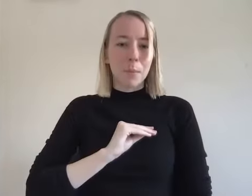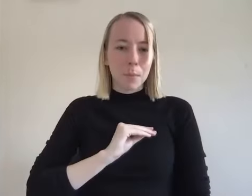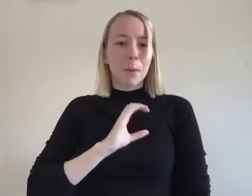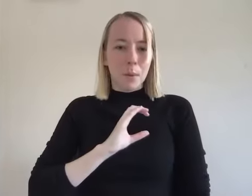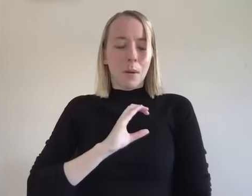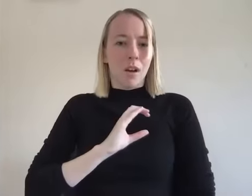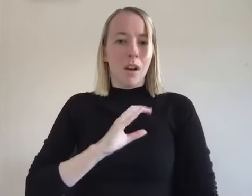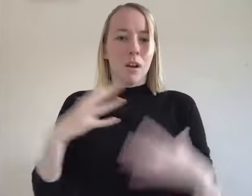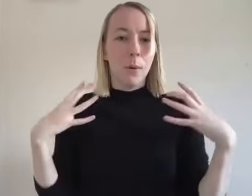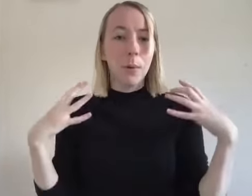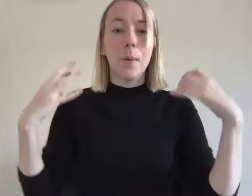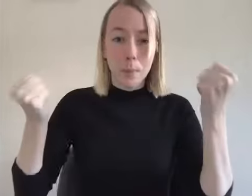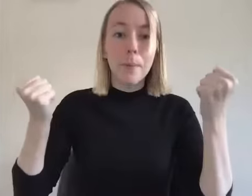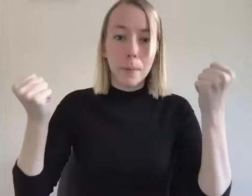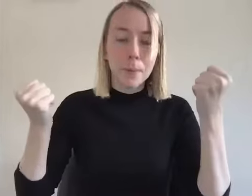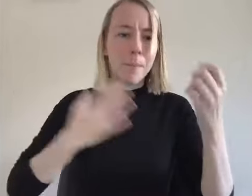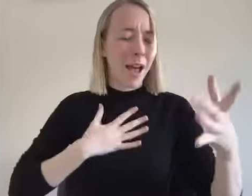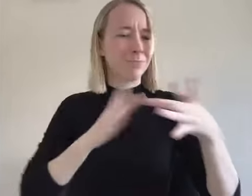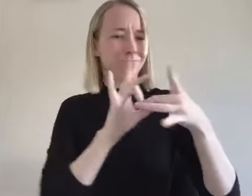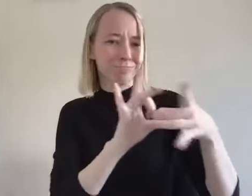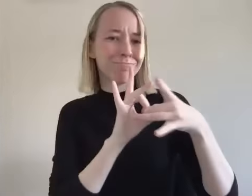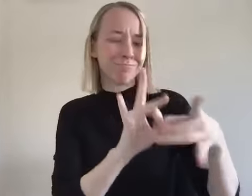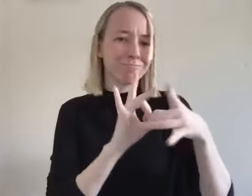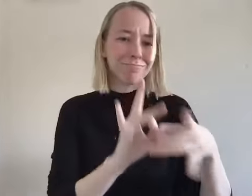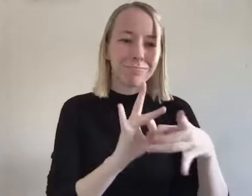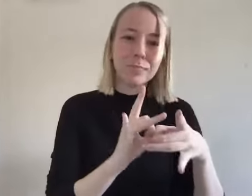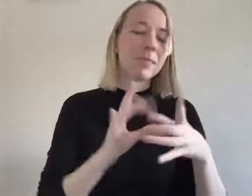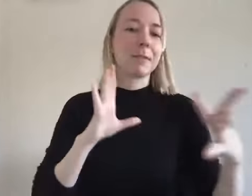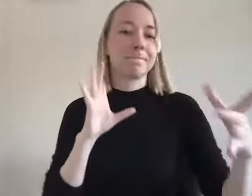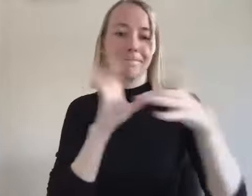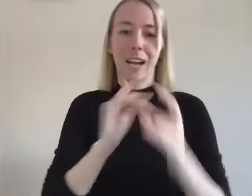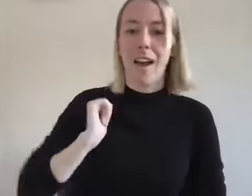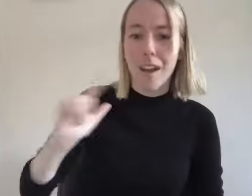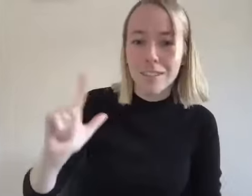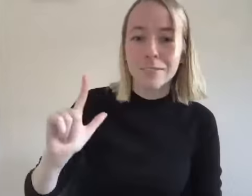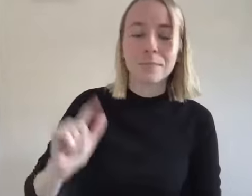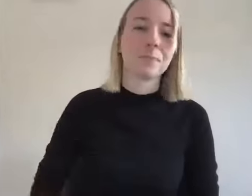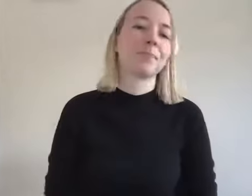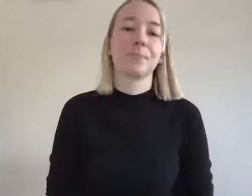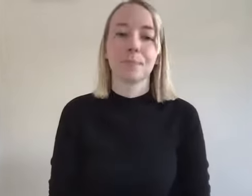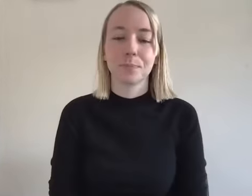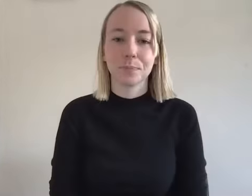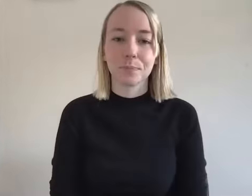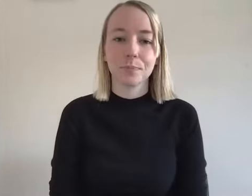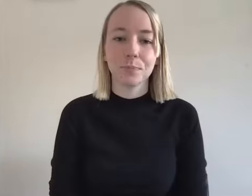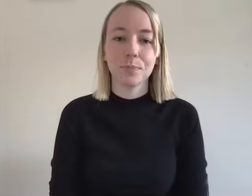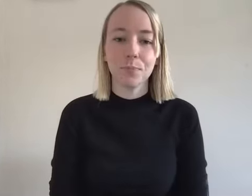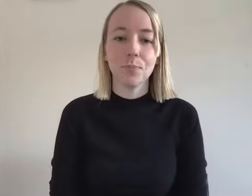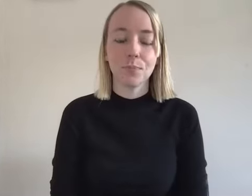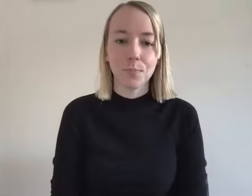i personally was more confident and comfortable in my relationships in my relation to al-anon i was then um